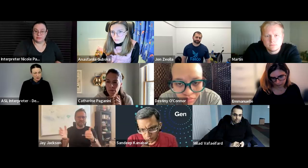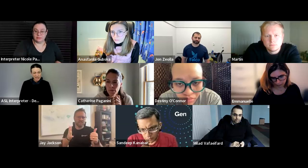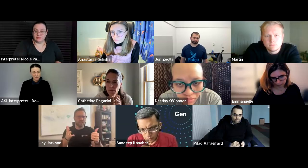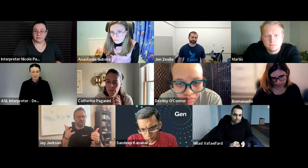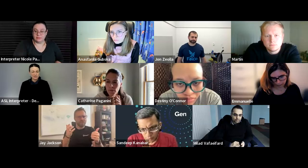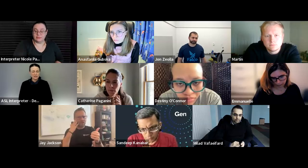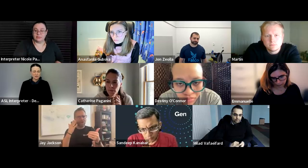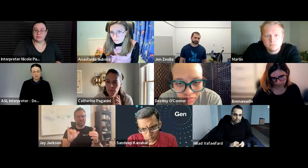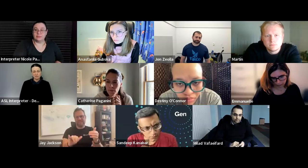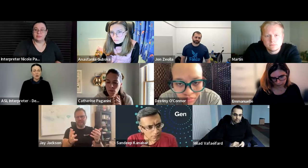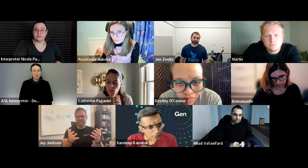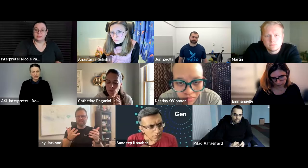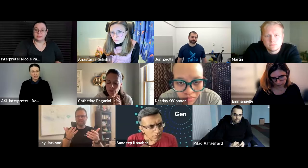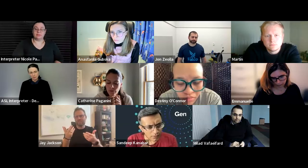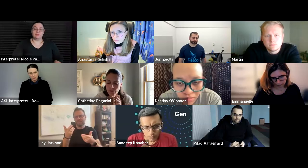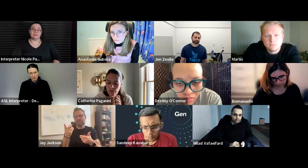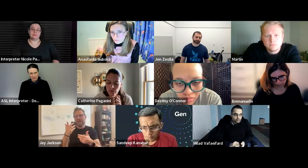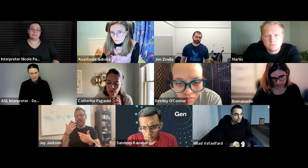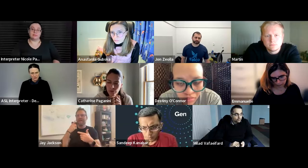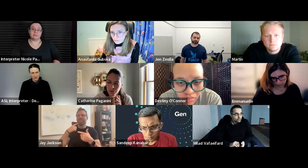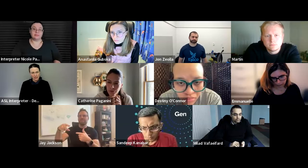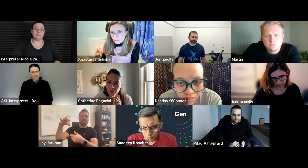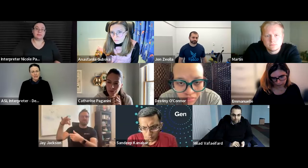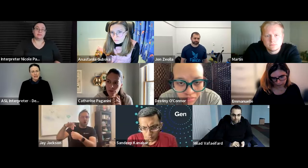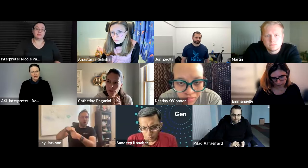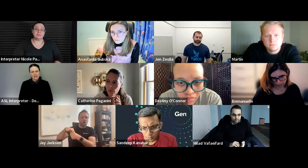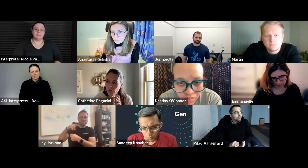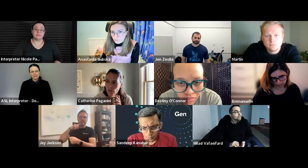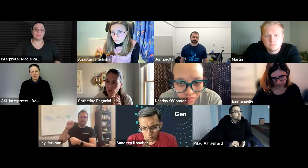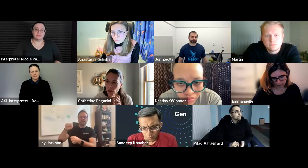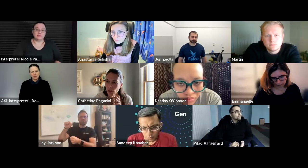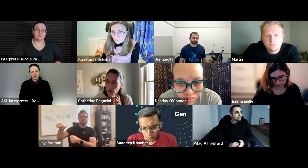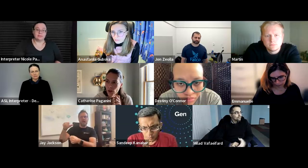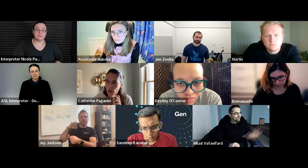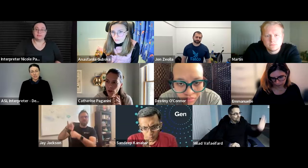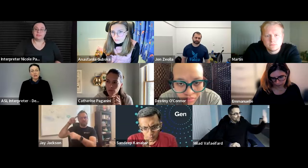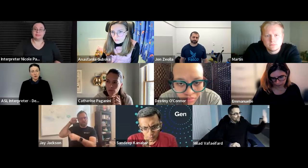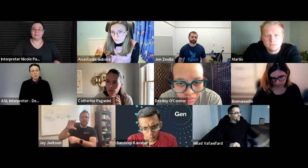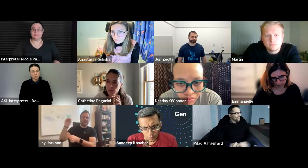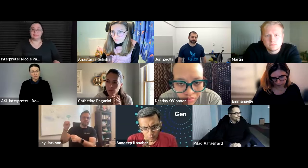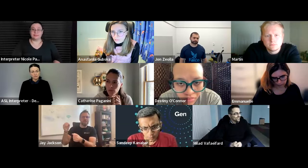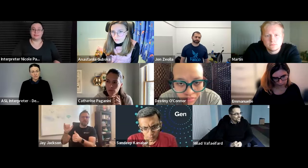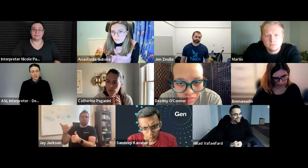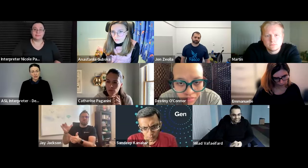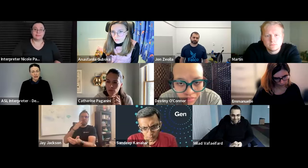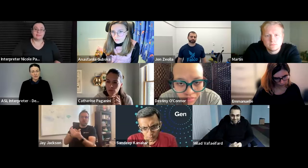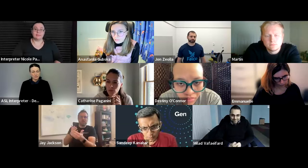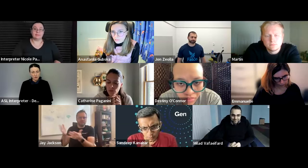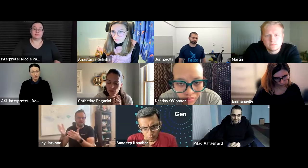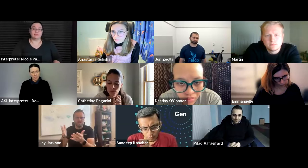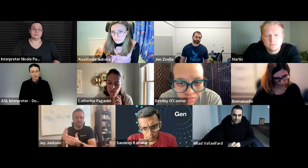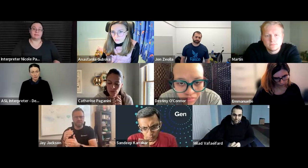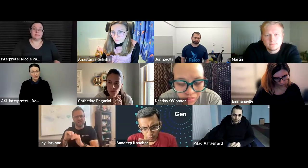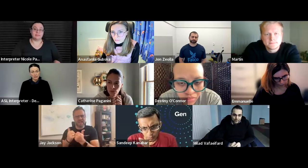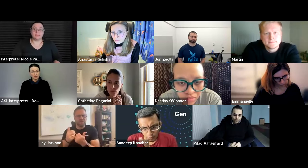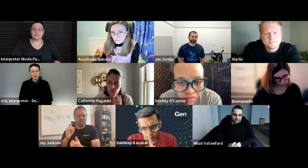not so great or you know some or needs improvement that sort of thing and um maybe take a vote and have them